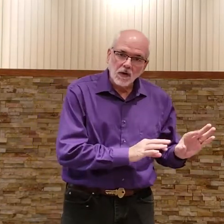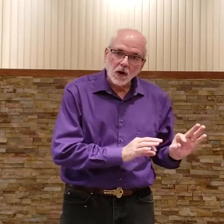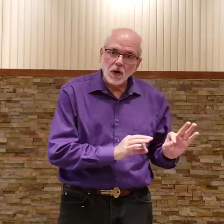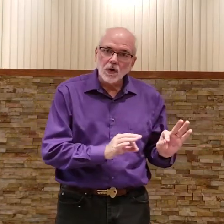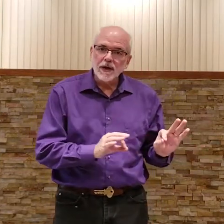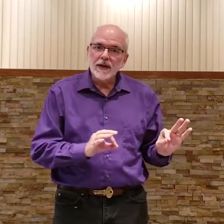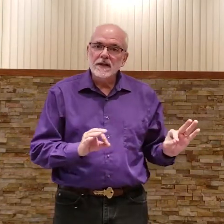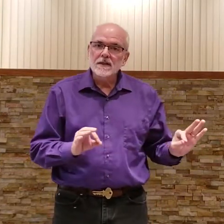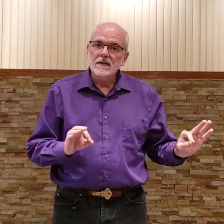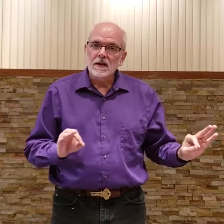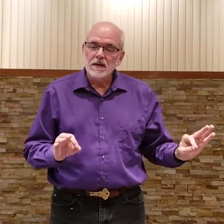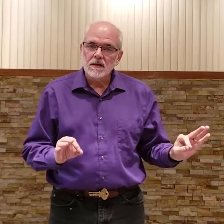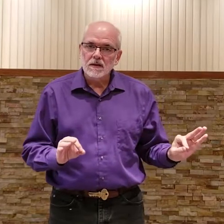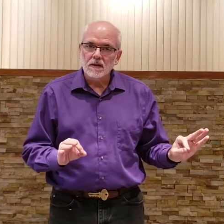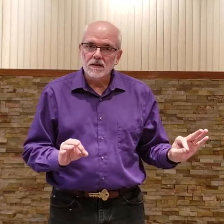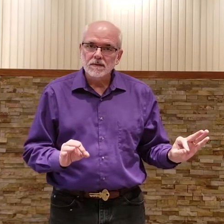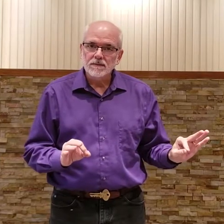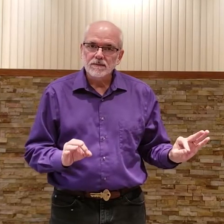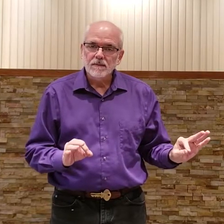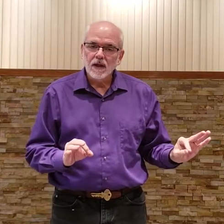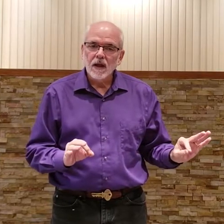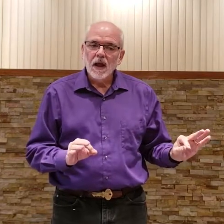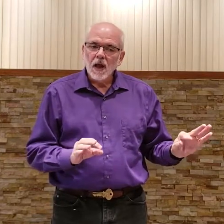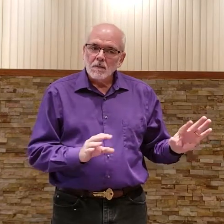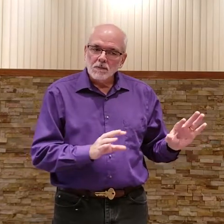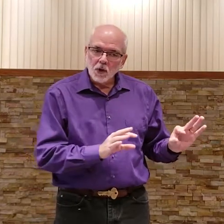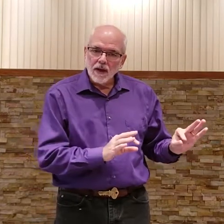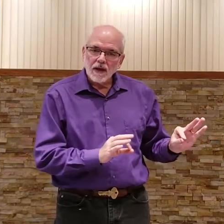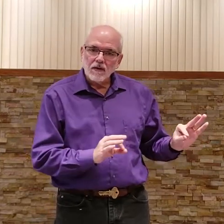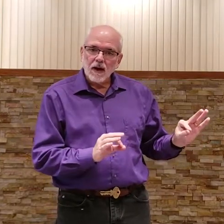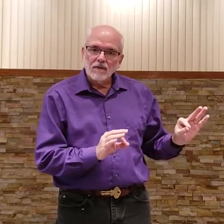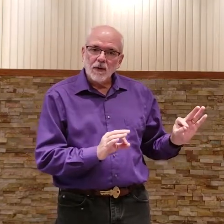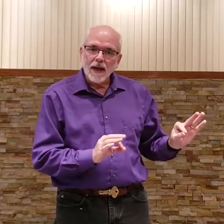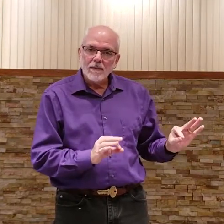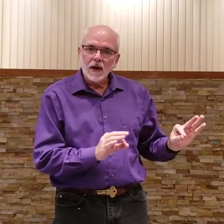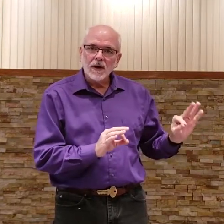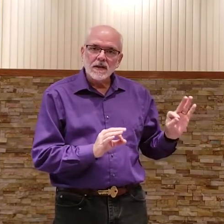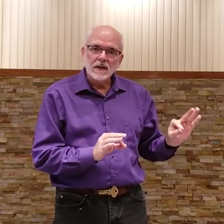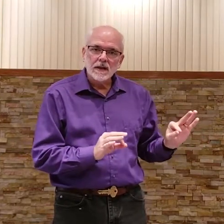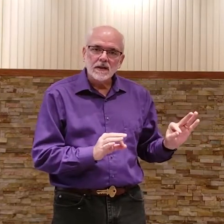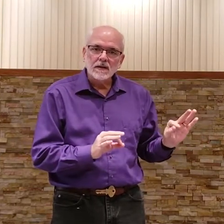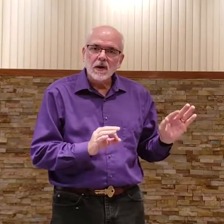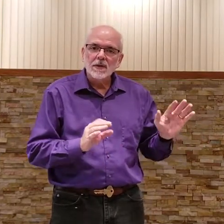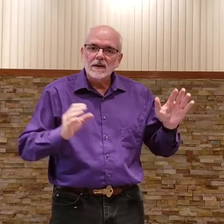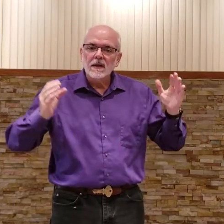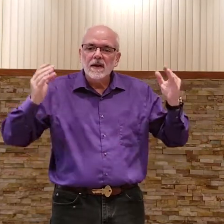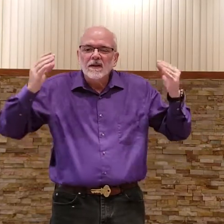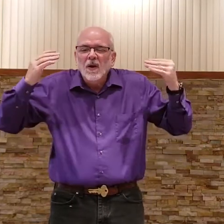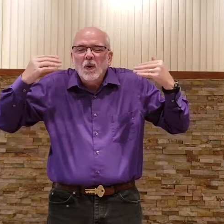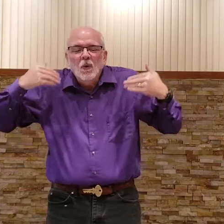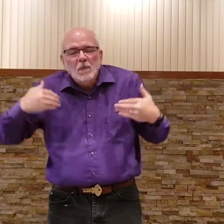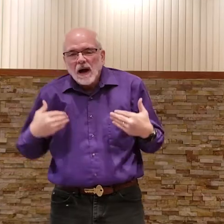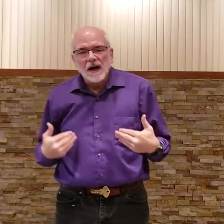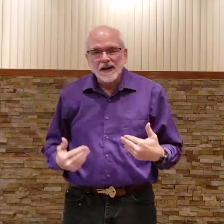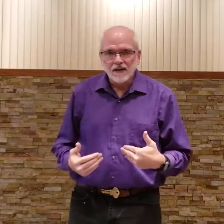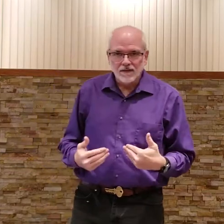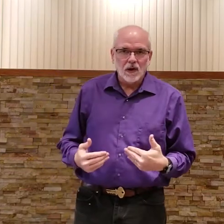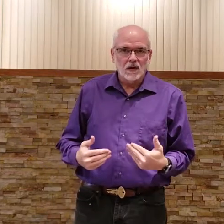learned it in sentences. Doing it, vocabulary and sentences, though, doesn't get the whole body involved.